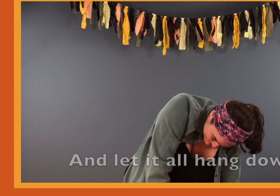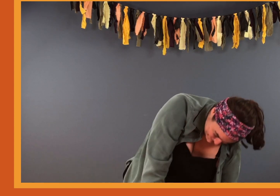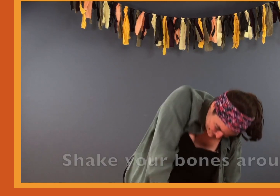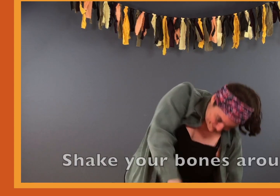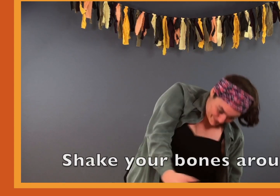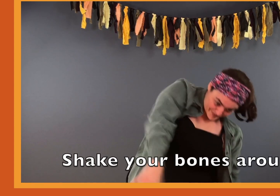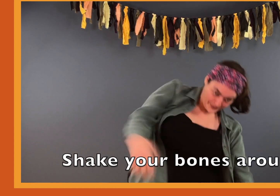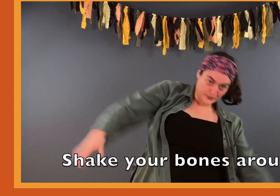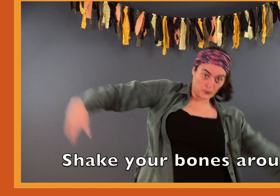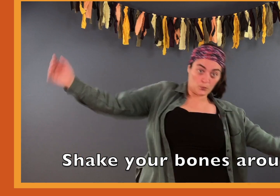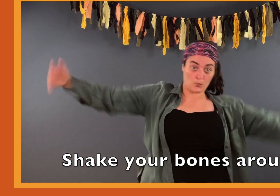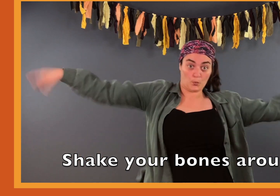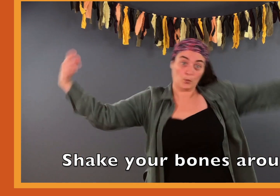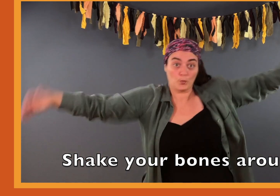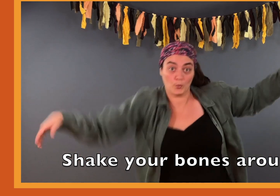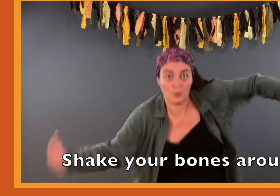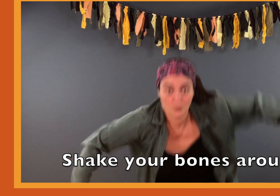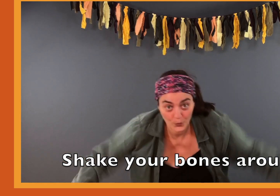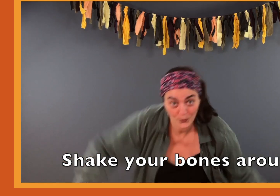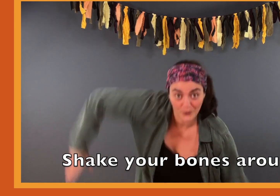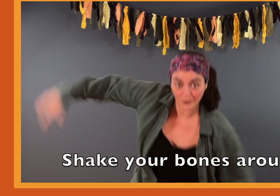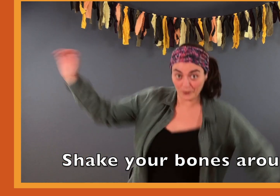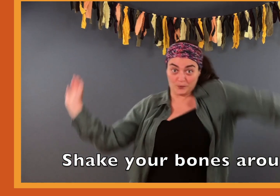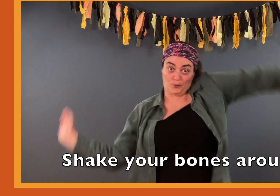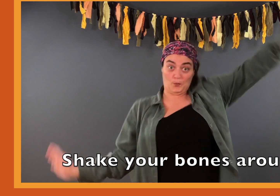Shake your bones around